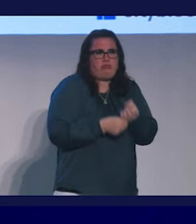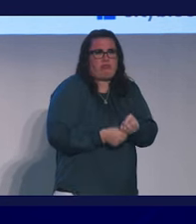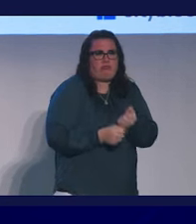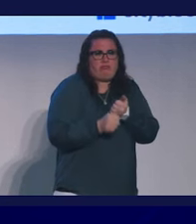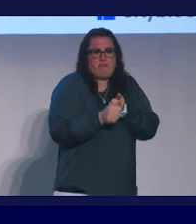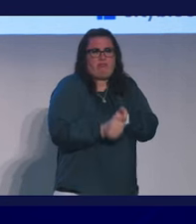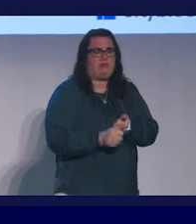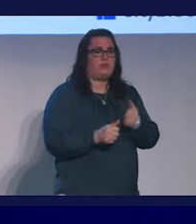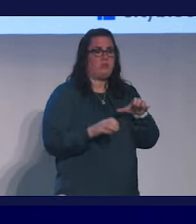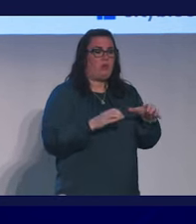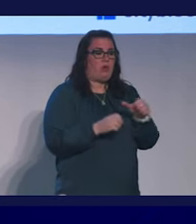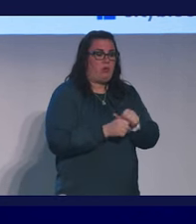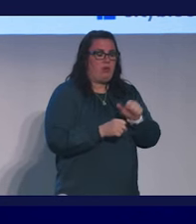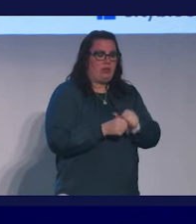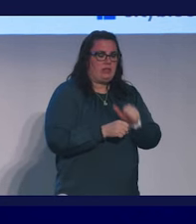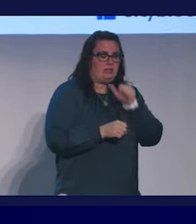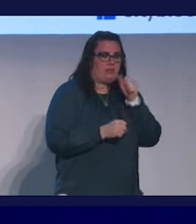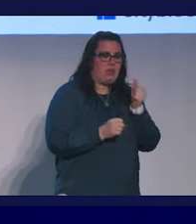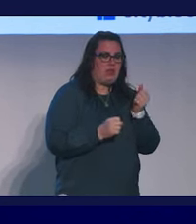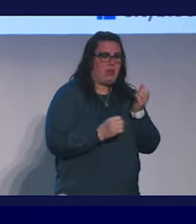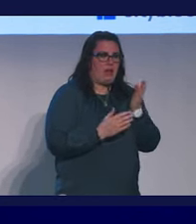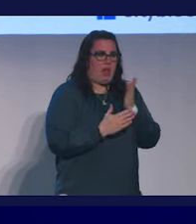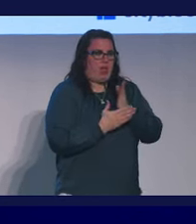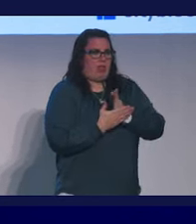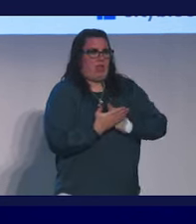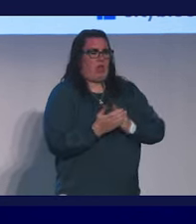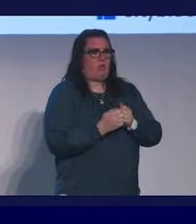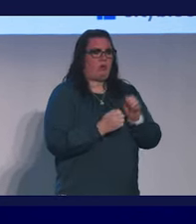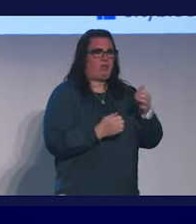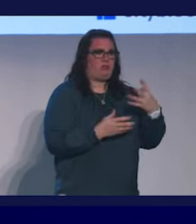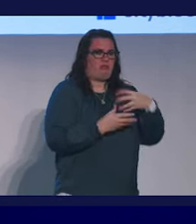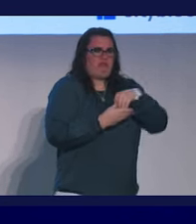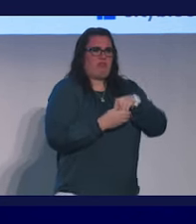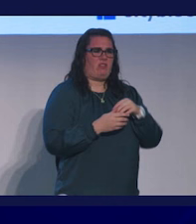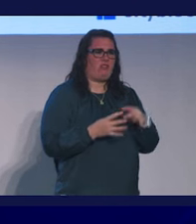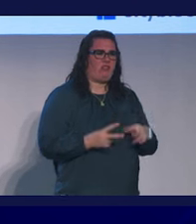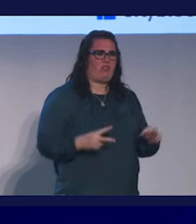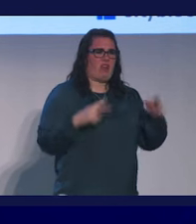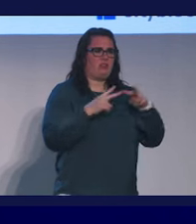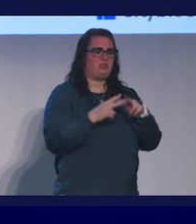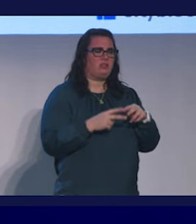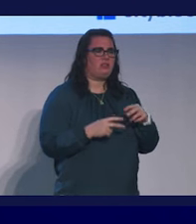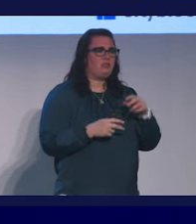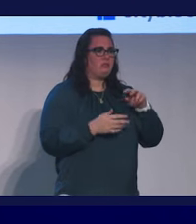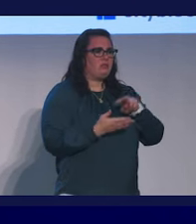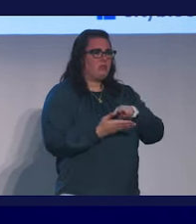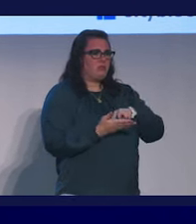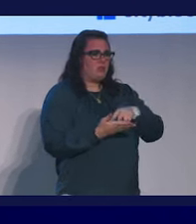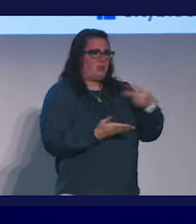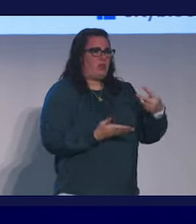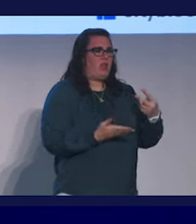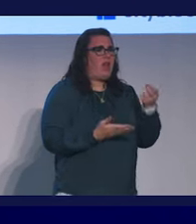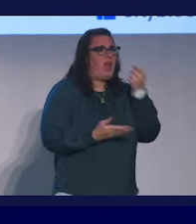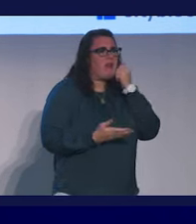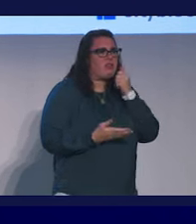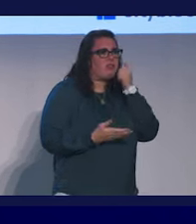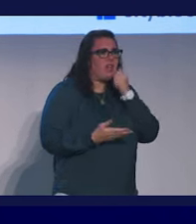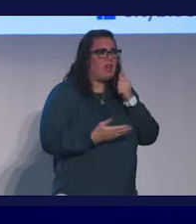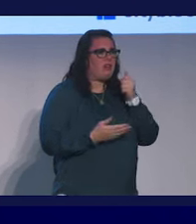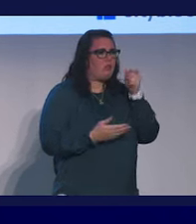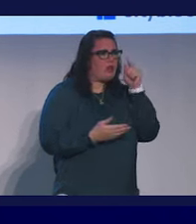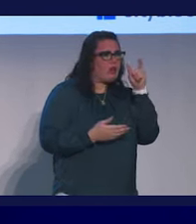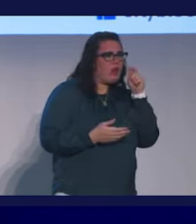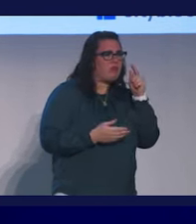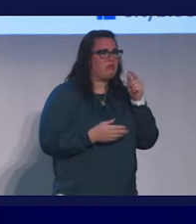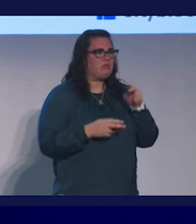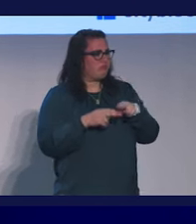Doing work that is not aligned with your internal values. Getting up every day, crack of dawn, taking the bus, the